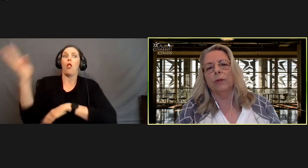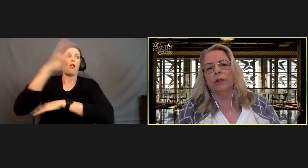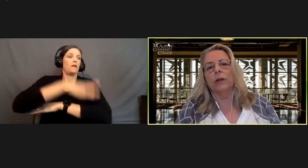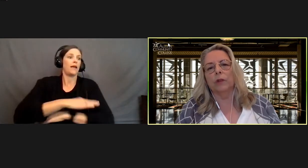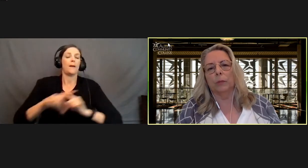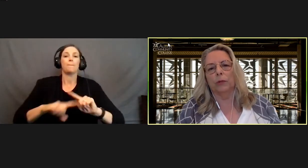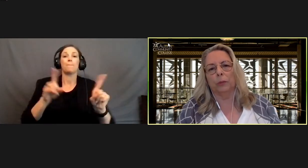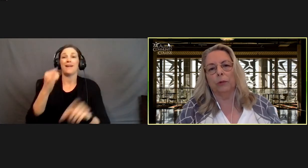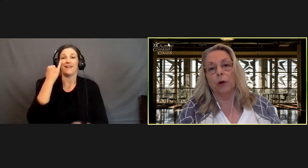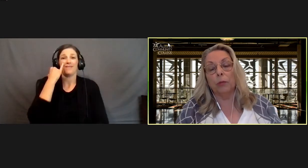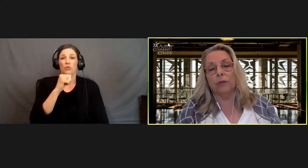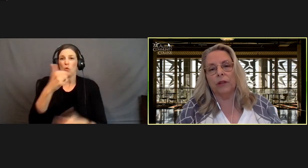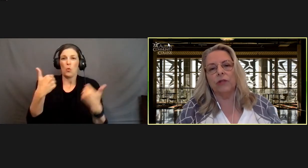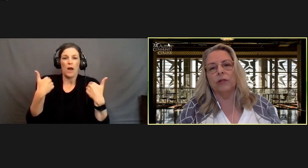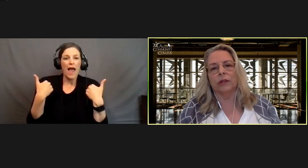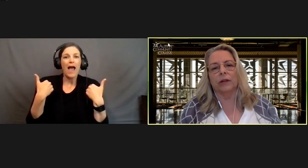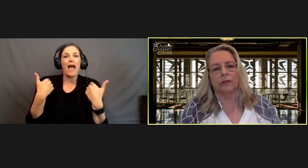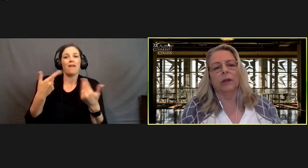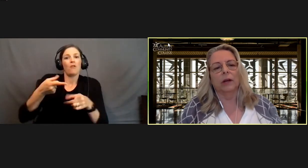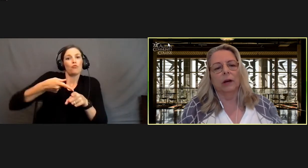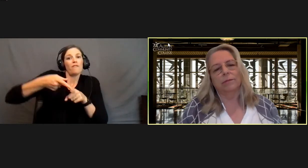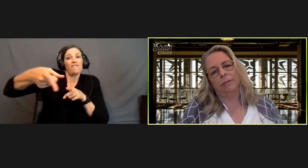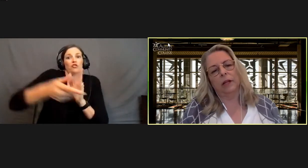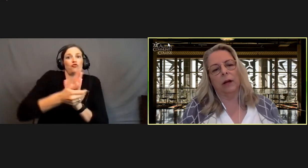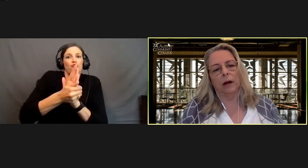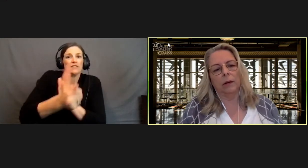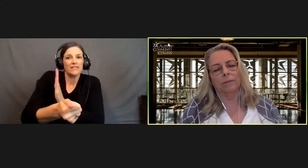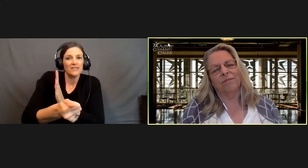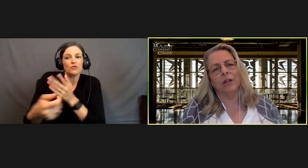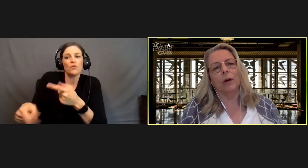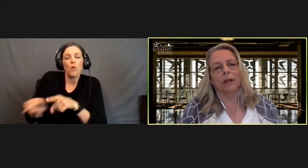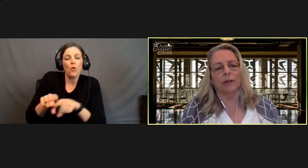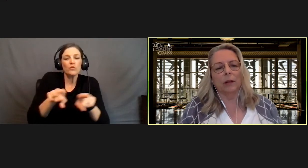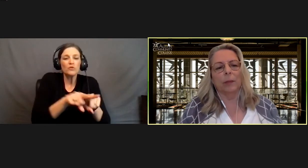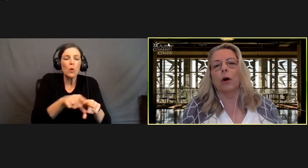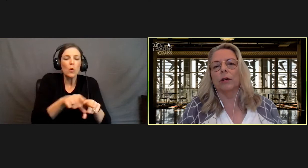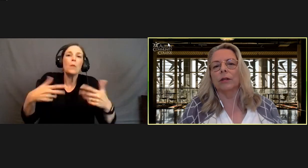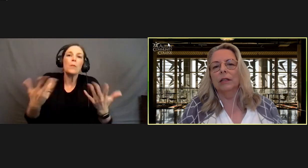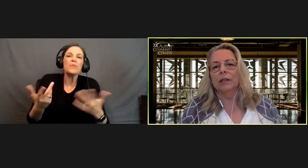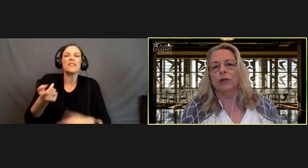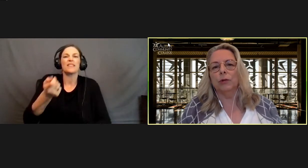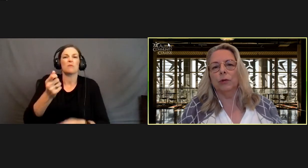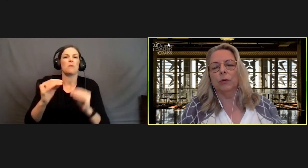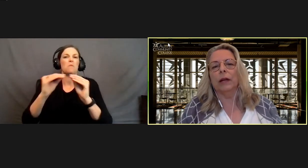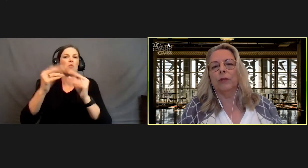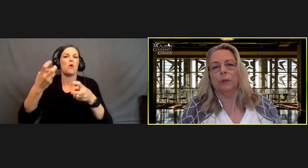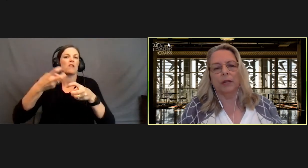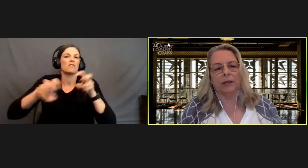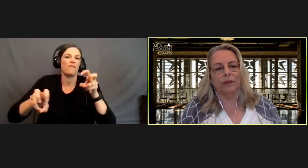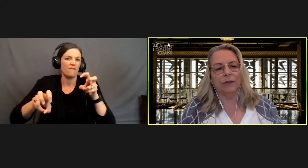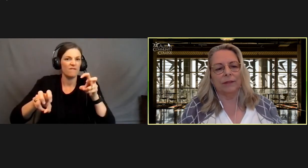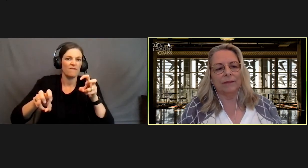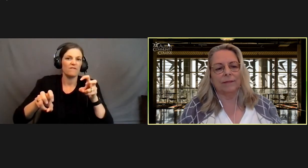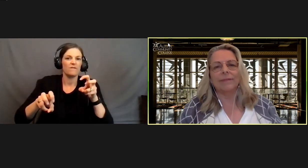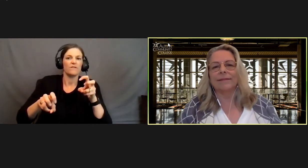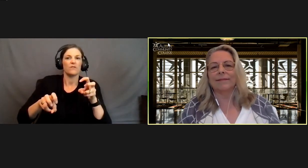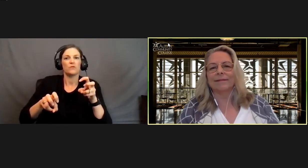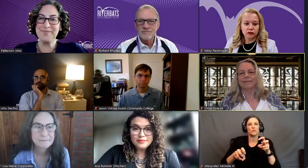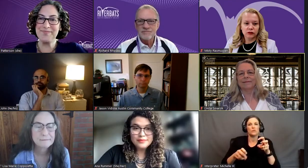have those skills of those professional skills. You know it's a little bit harder to get through an interview.